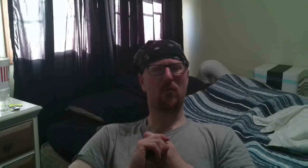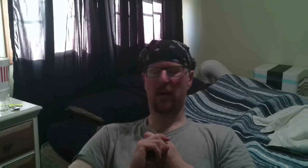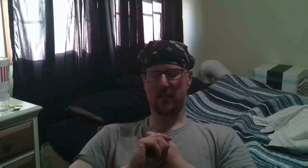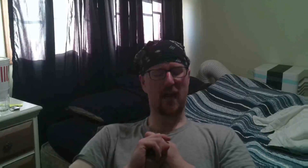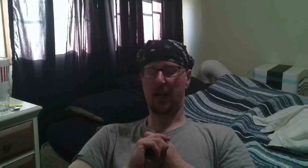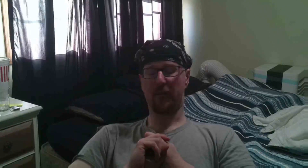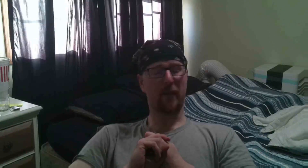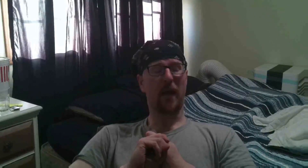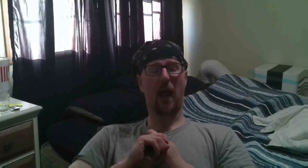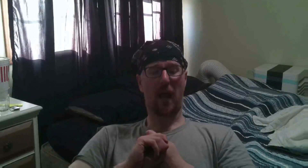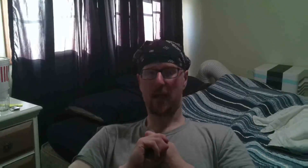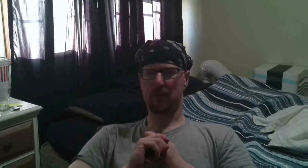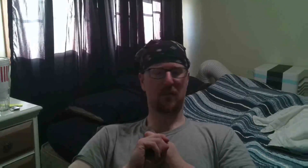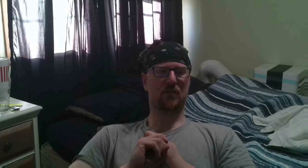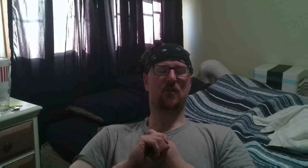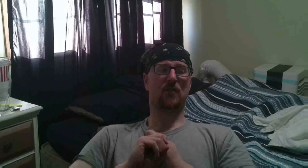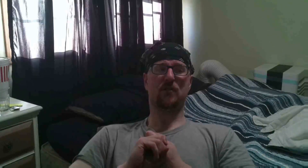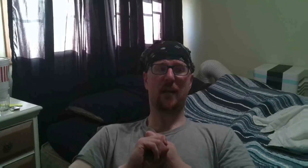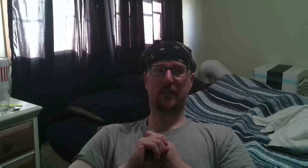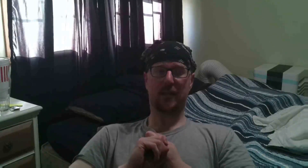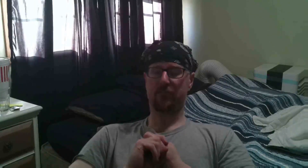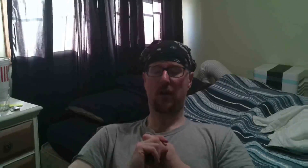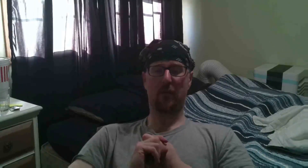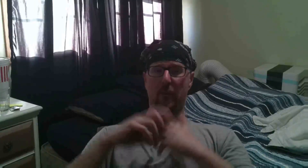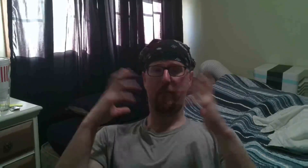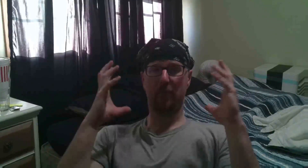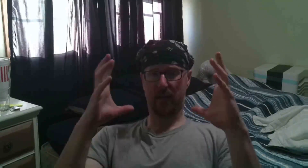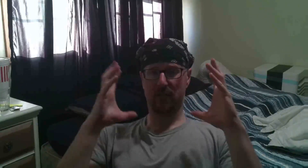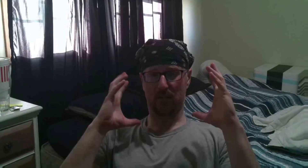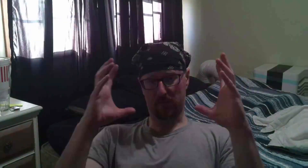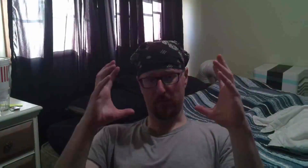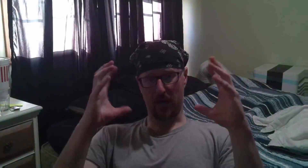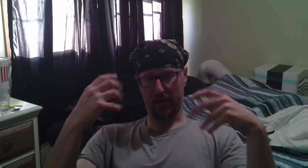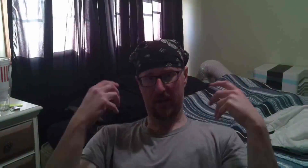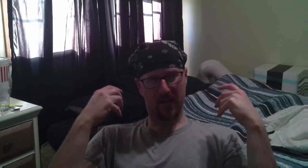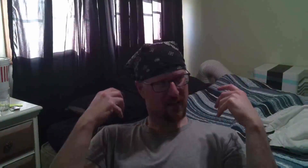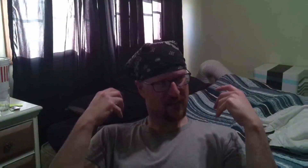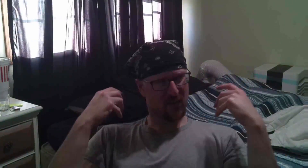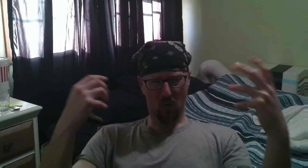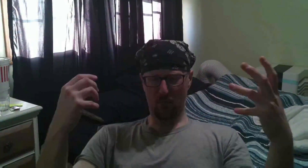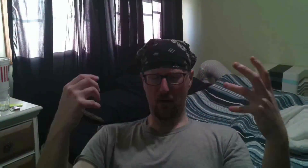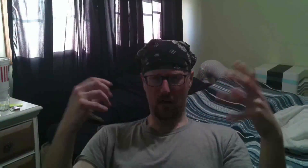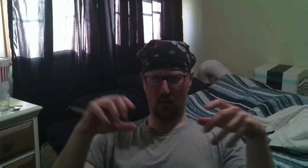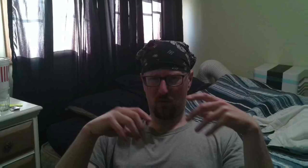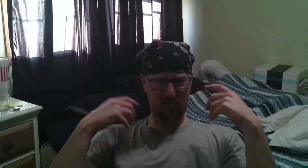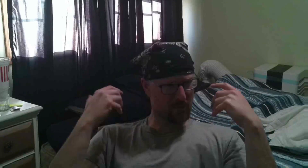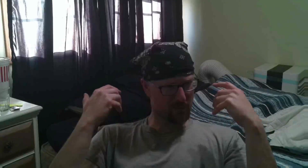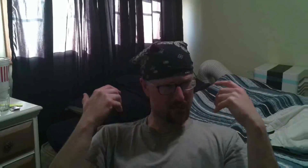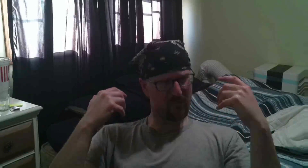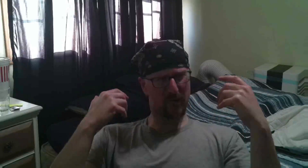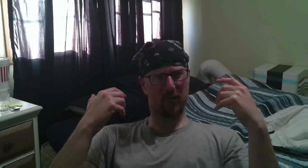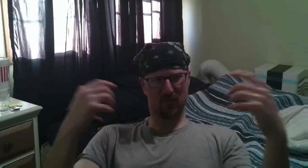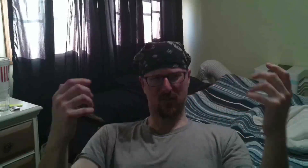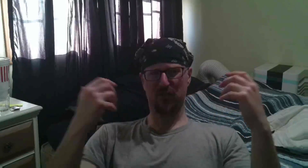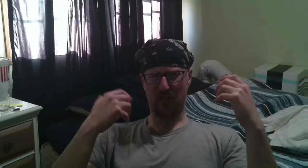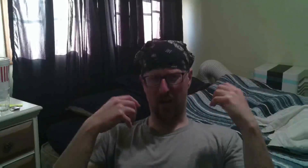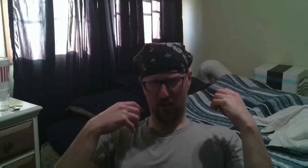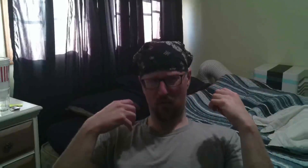one has not given me any blisters that that's probably my biggest love about it the older model seemed to give me blisters I don't know